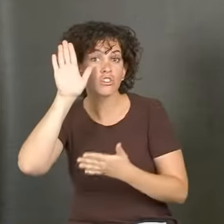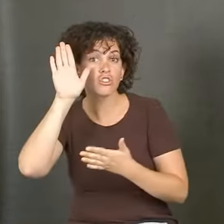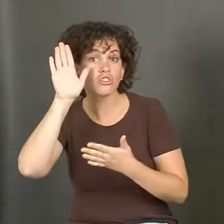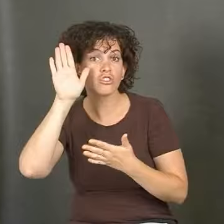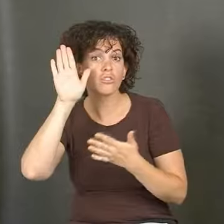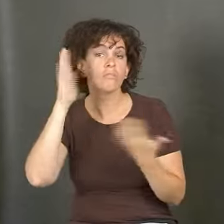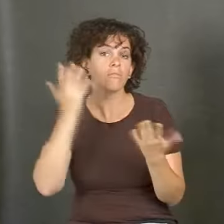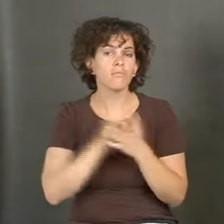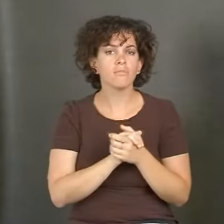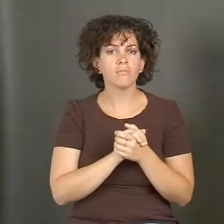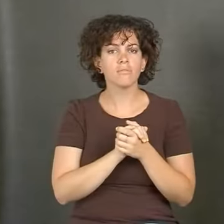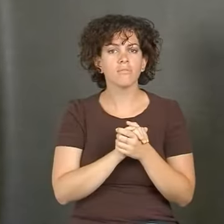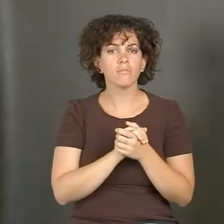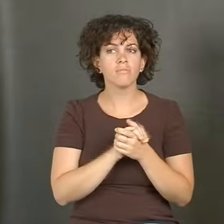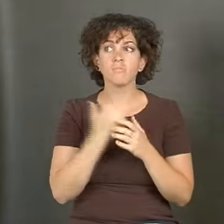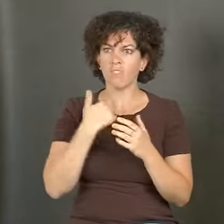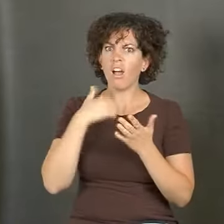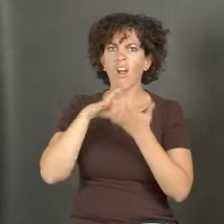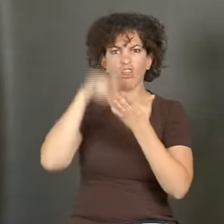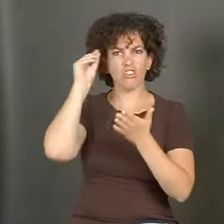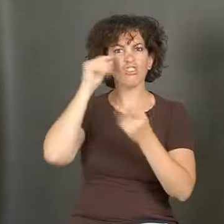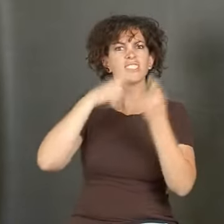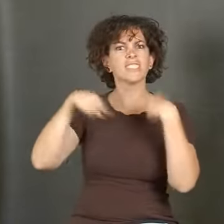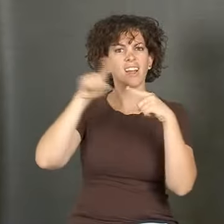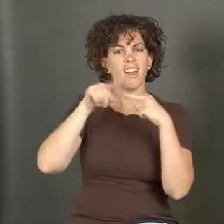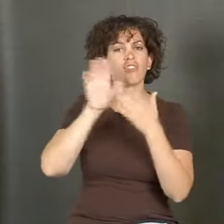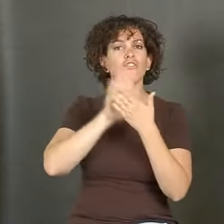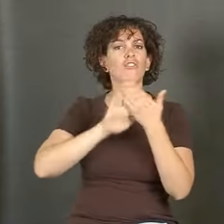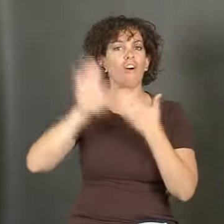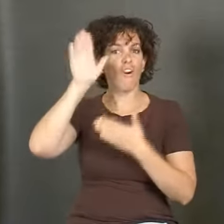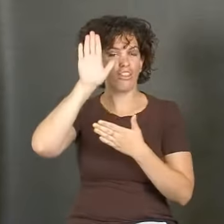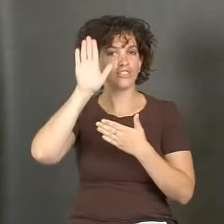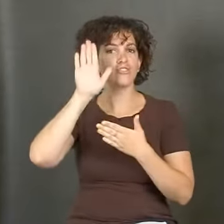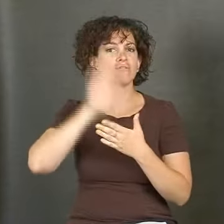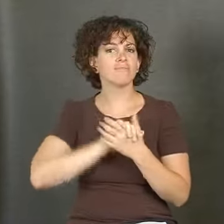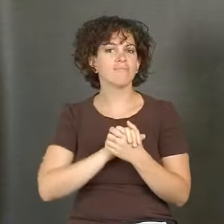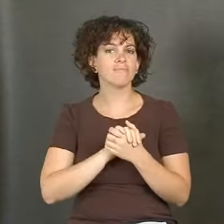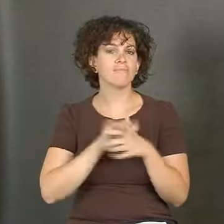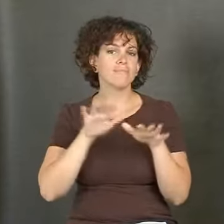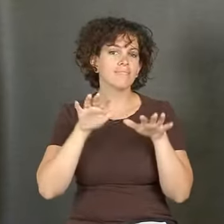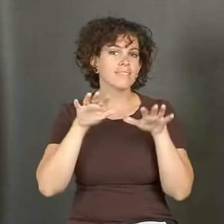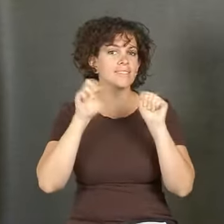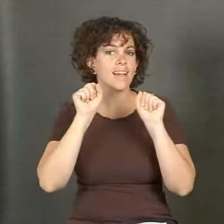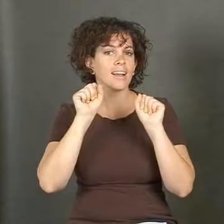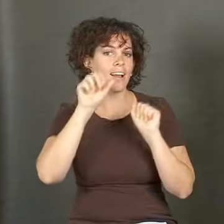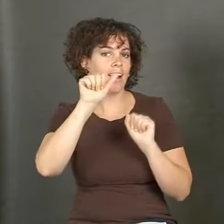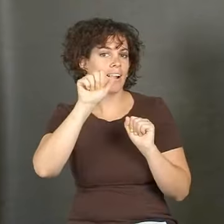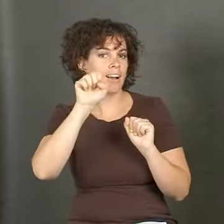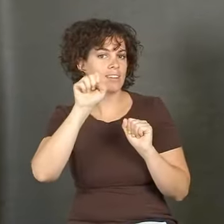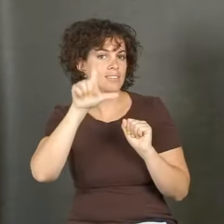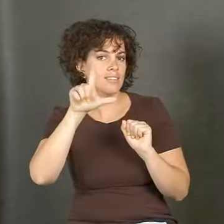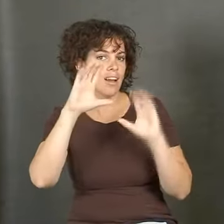Maybe you learned sign language at a college class. So you could say, I learned sign at